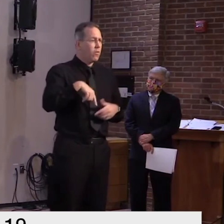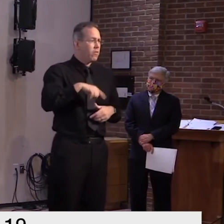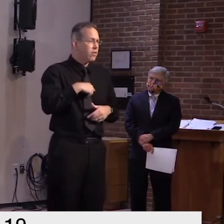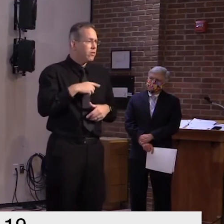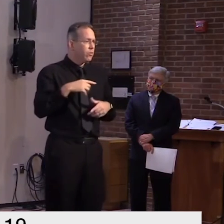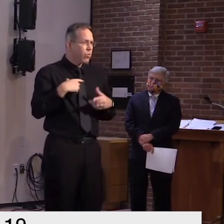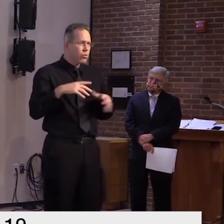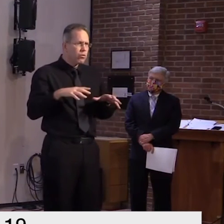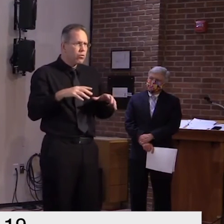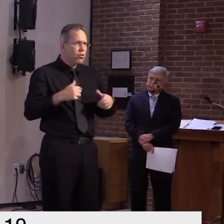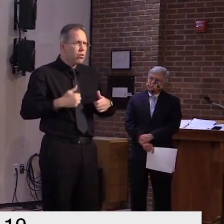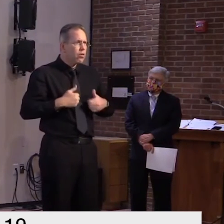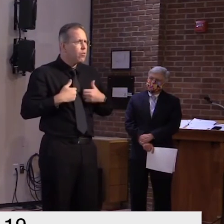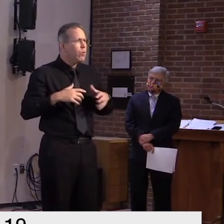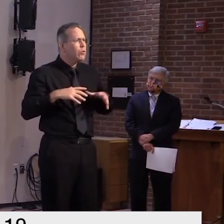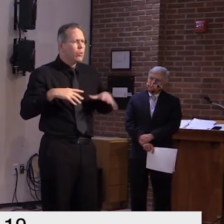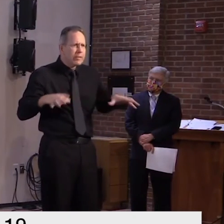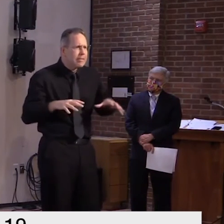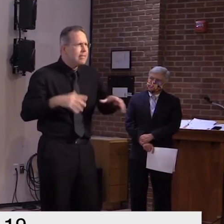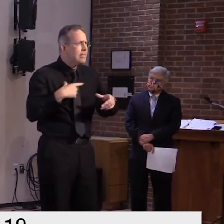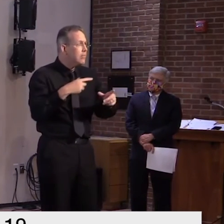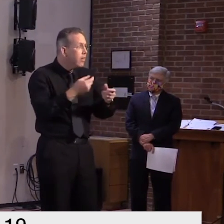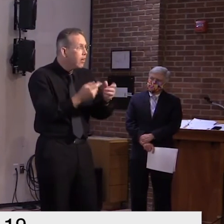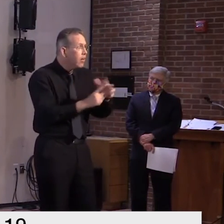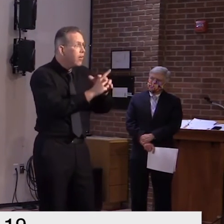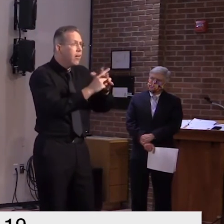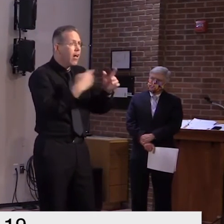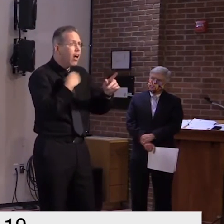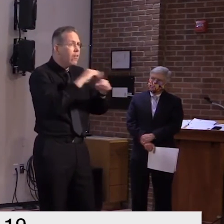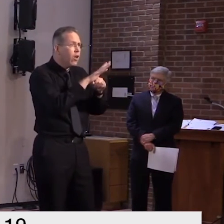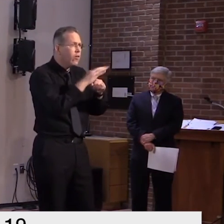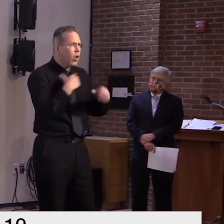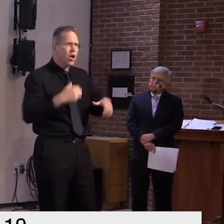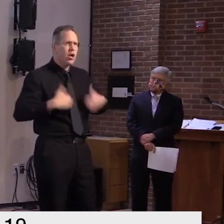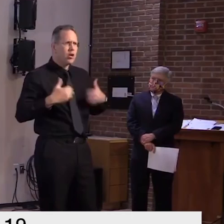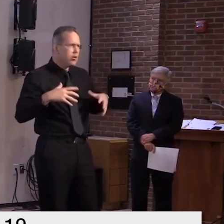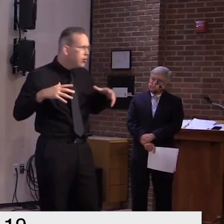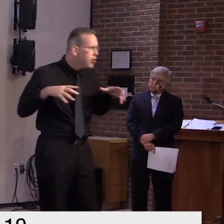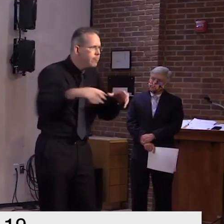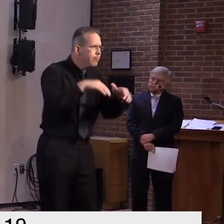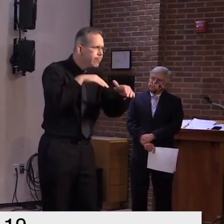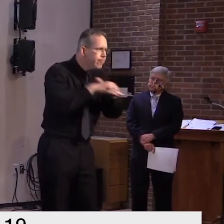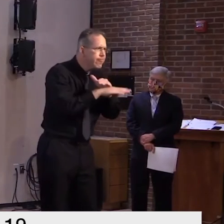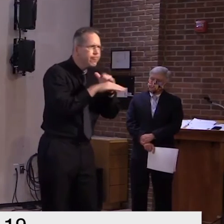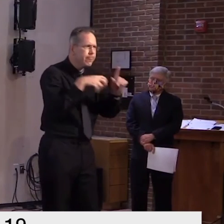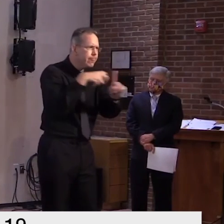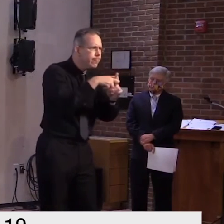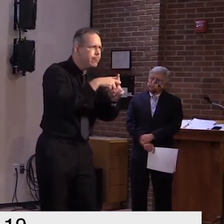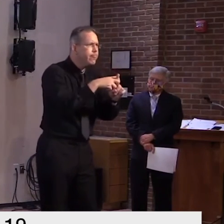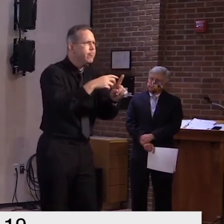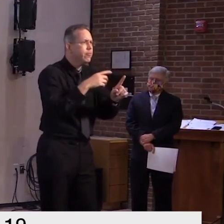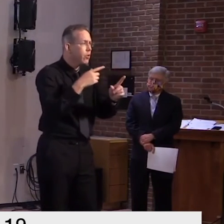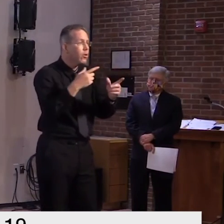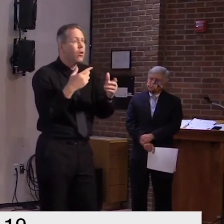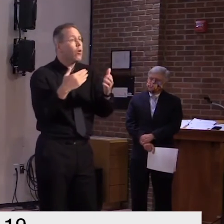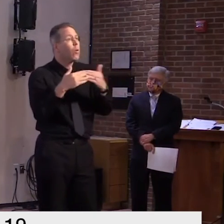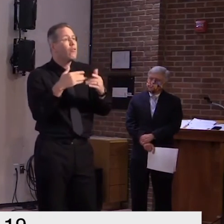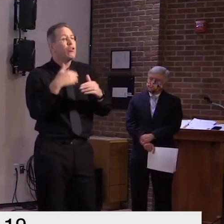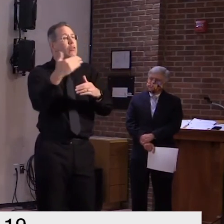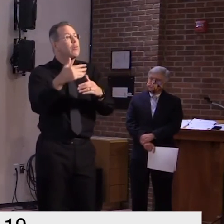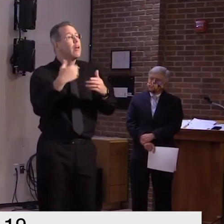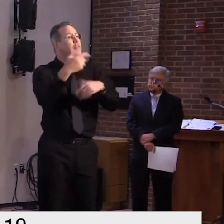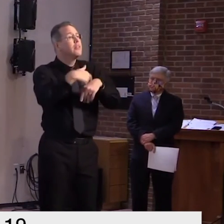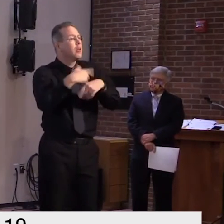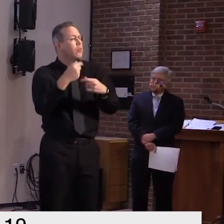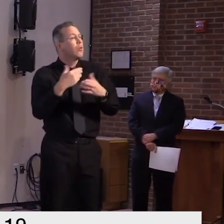admissions you heard secretary smith talk about a new admission to a correctional facility earlier who